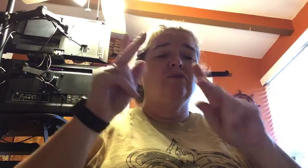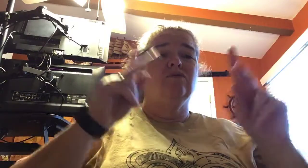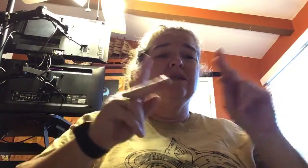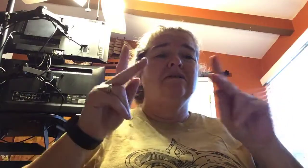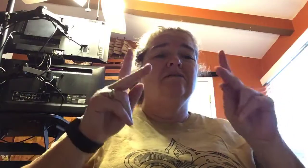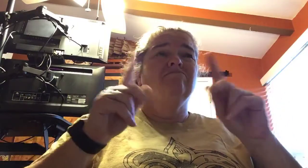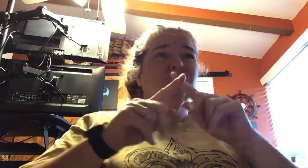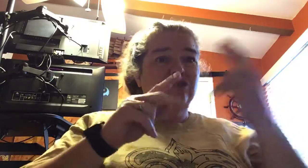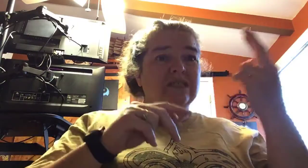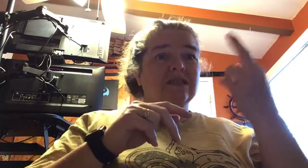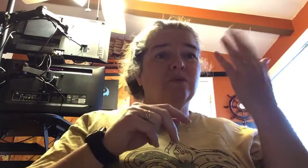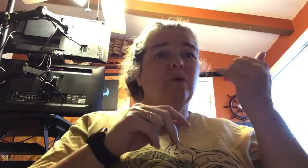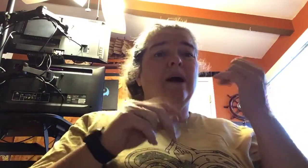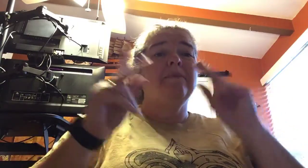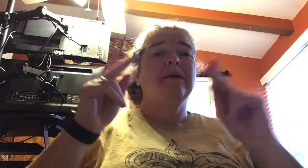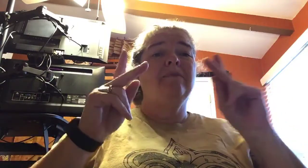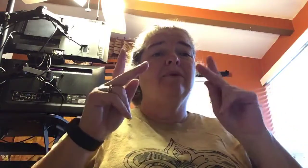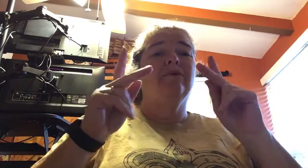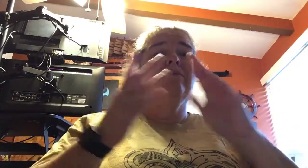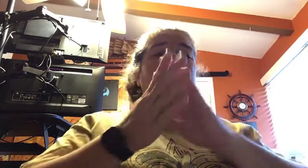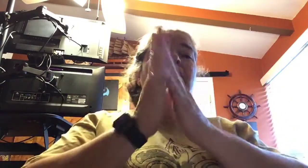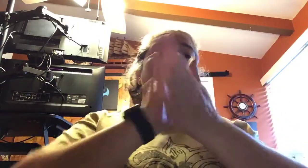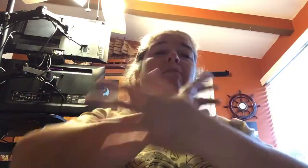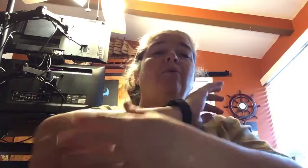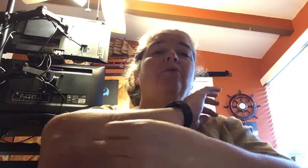reasons why people become poor.